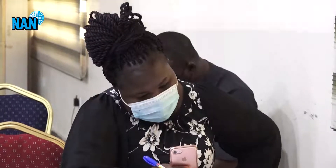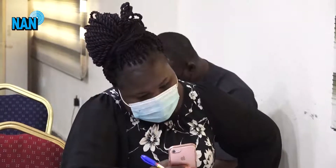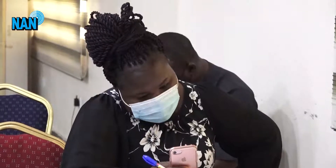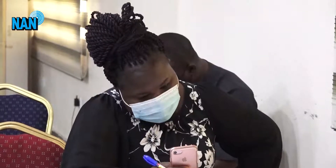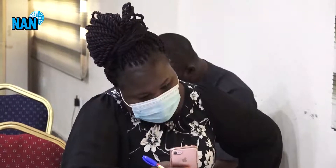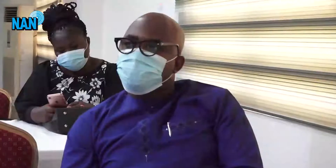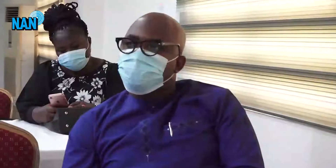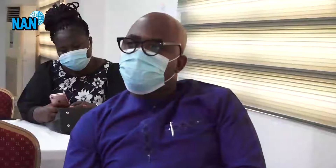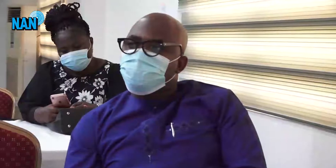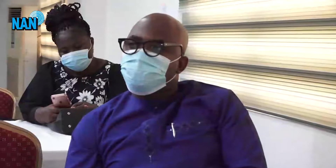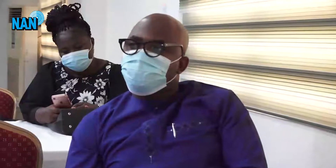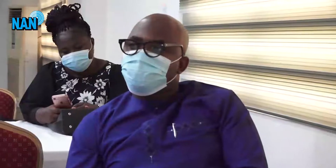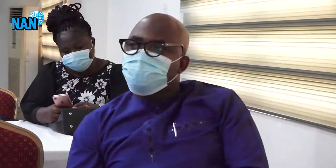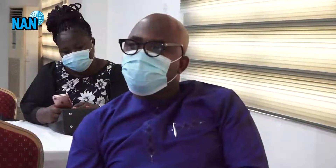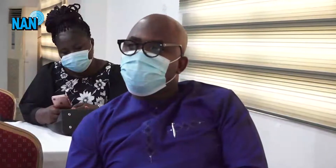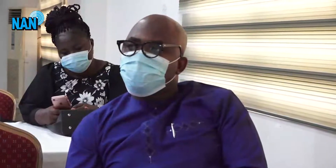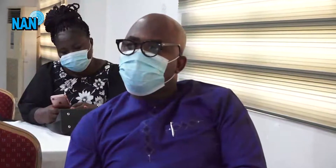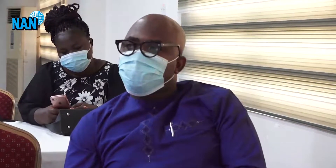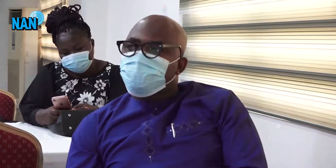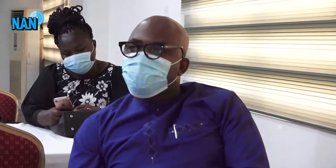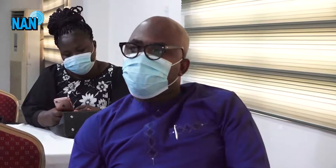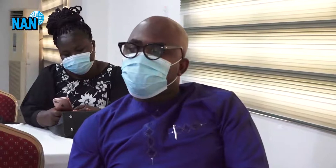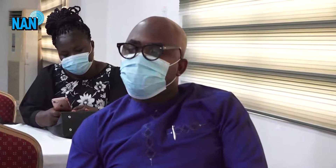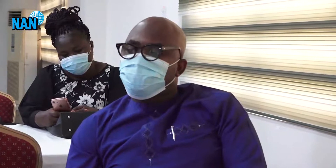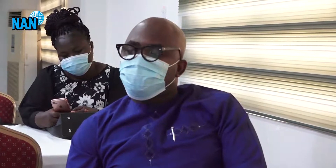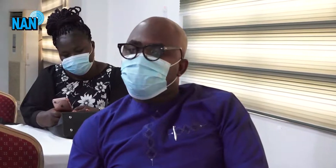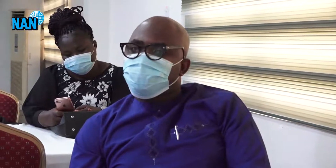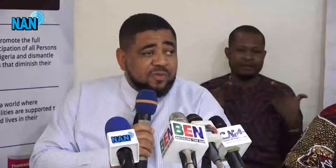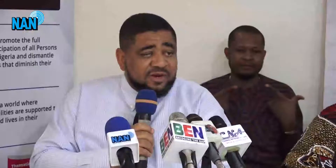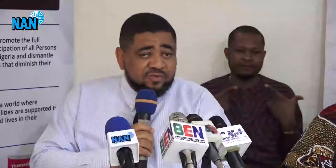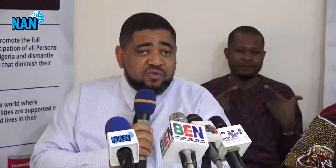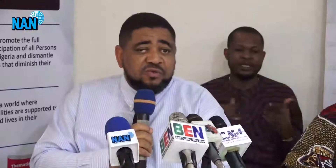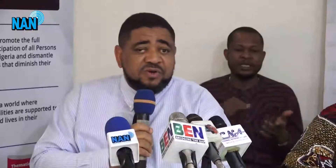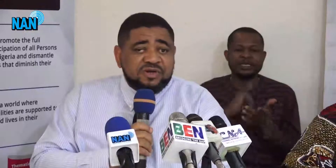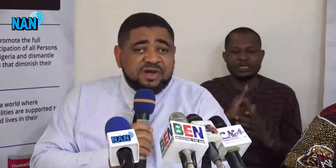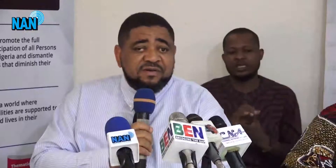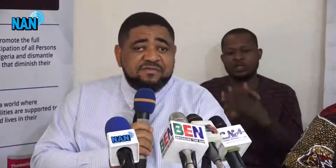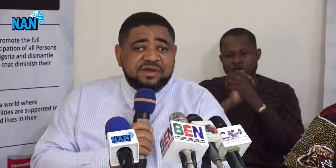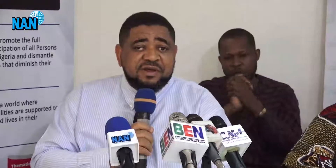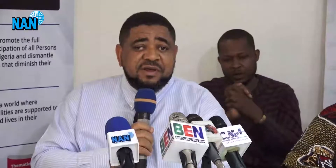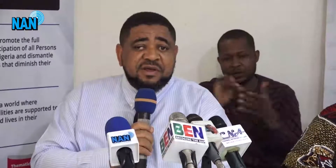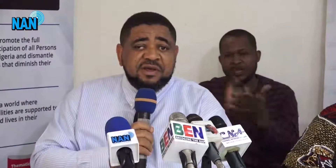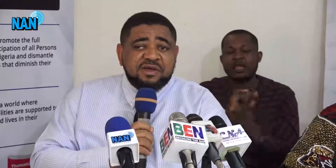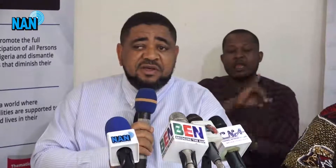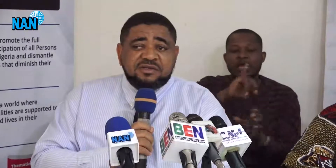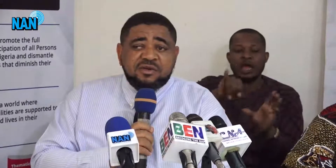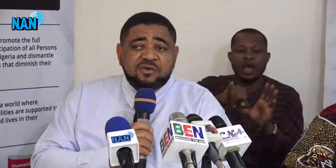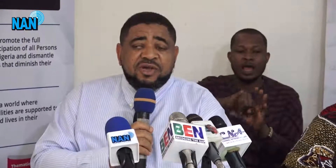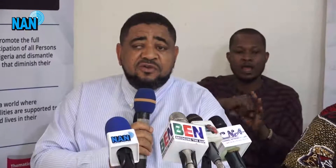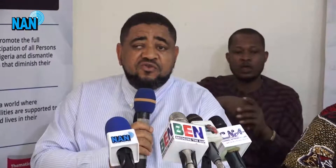diverse conditions as well as guarantee inclusion of all. It's most commendable that IFA is looking to